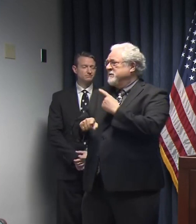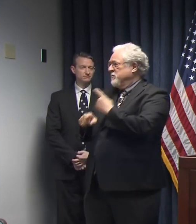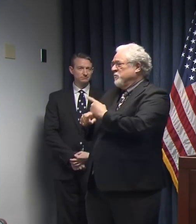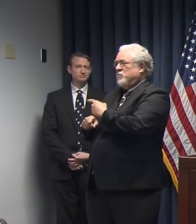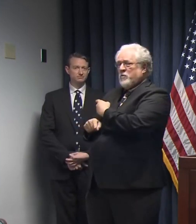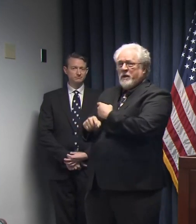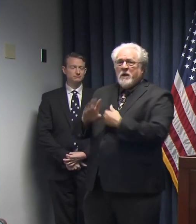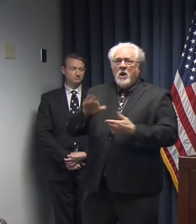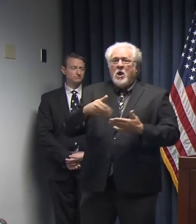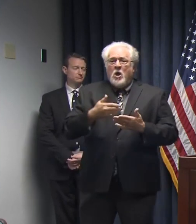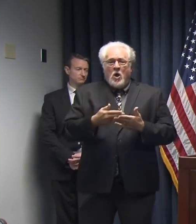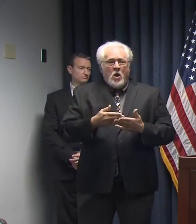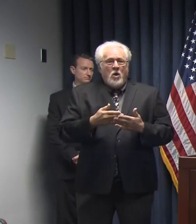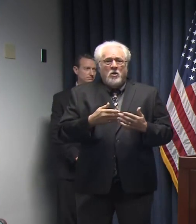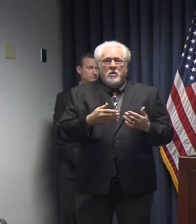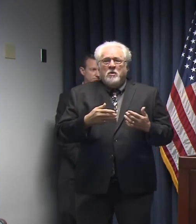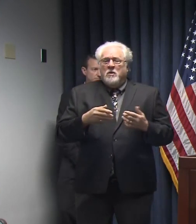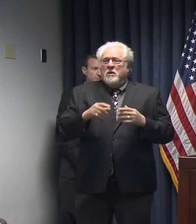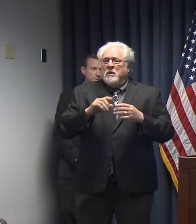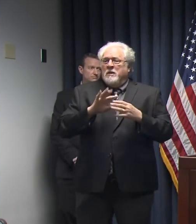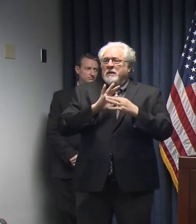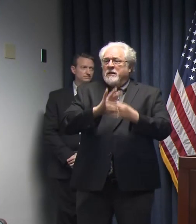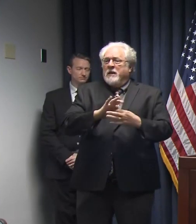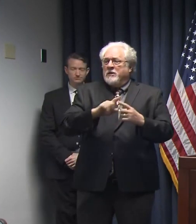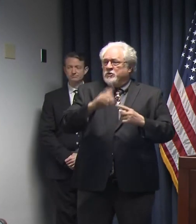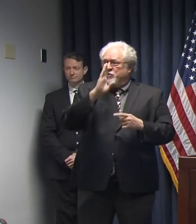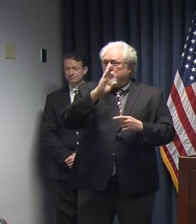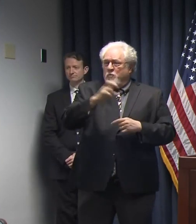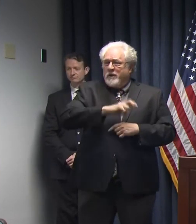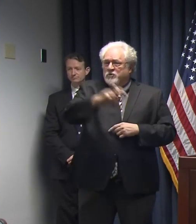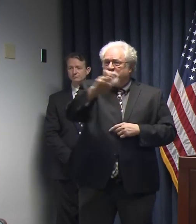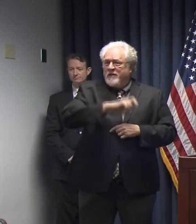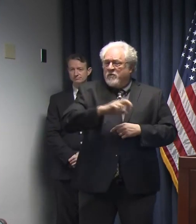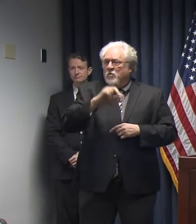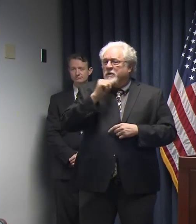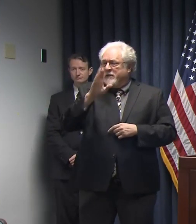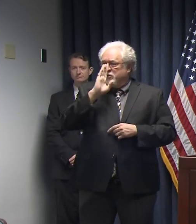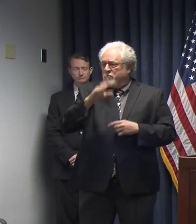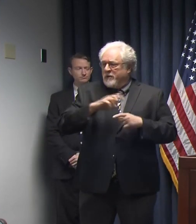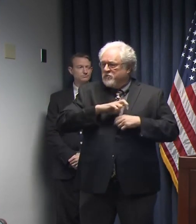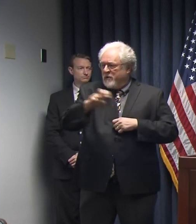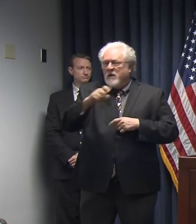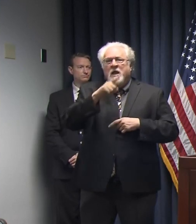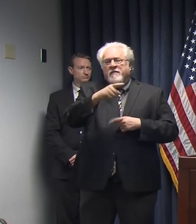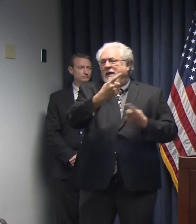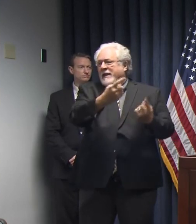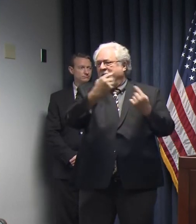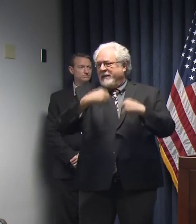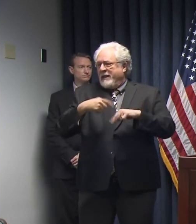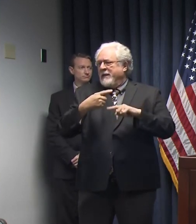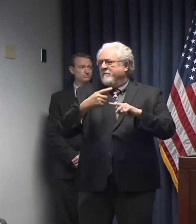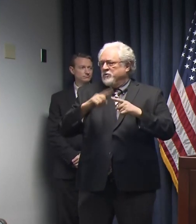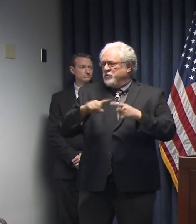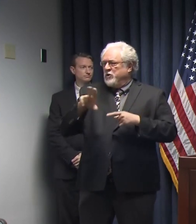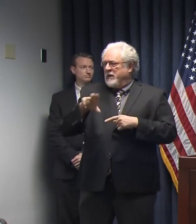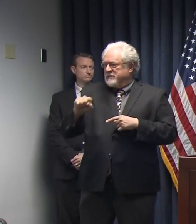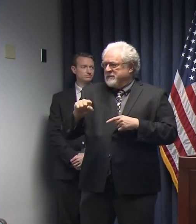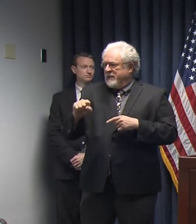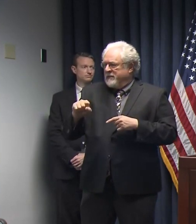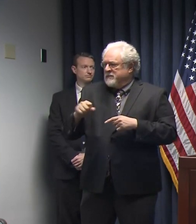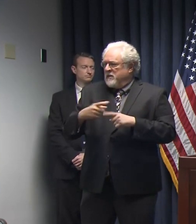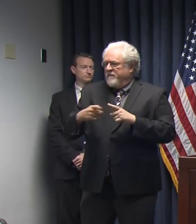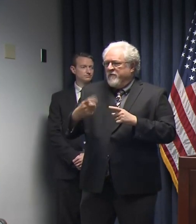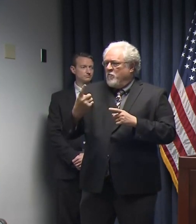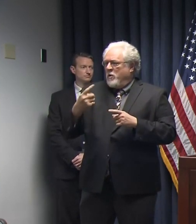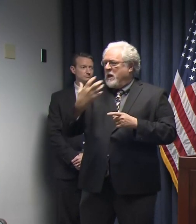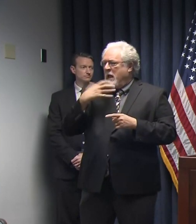were either tied to direct travel or indirect travel, meaning they had come into the country from one